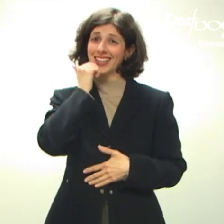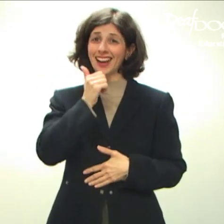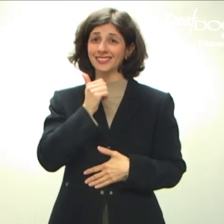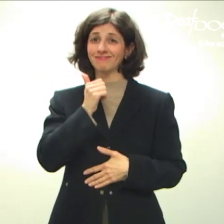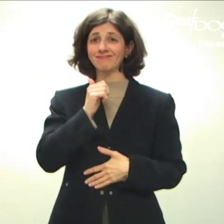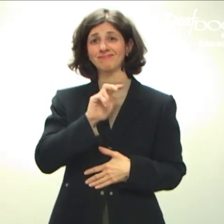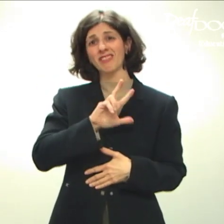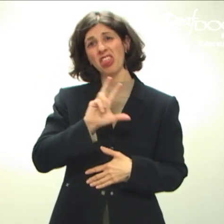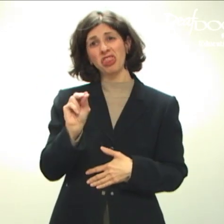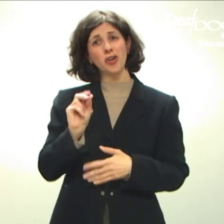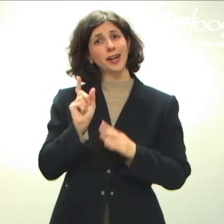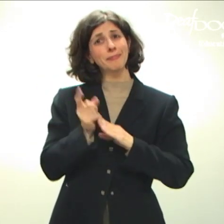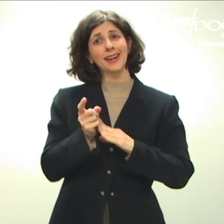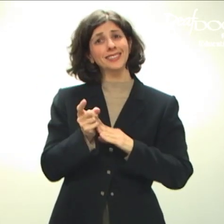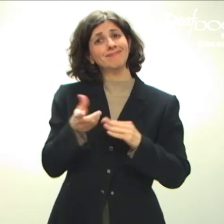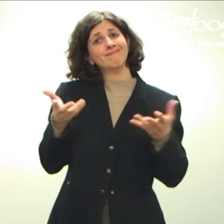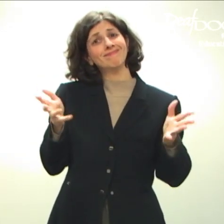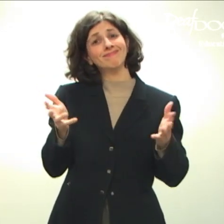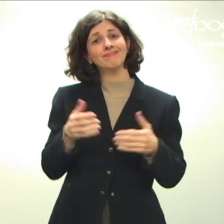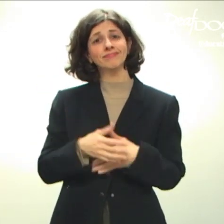day, just 30 minutes a day.